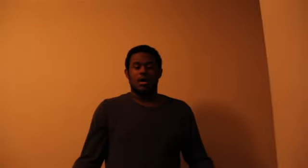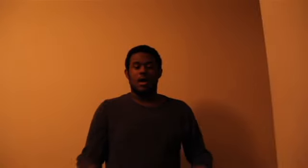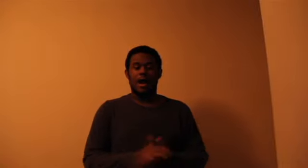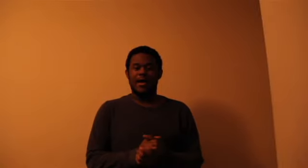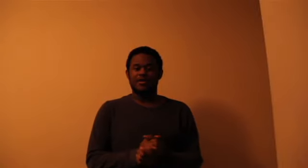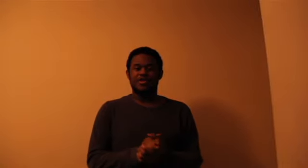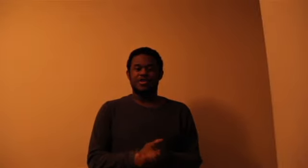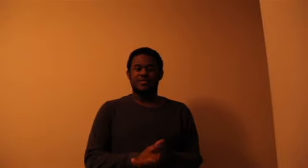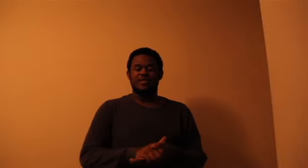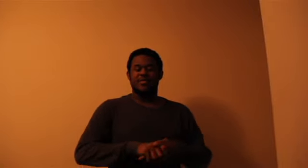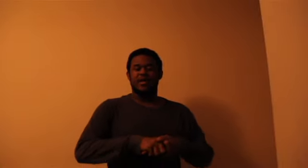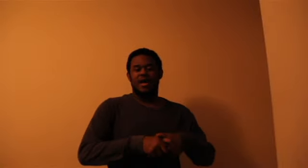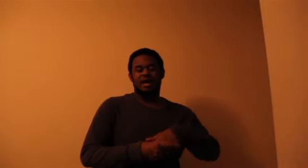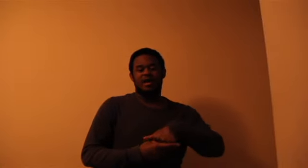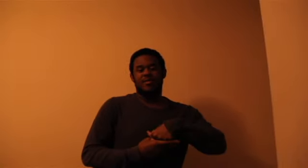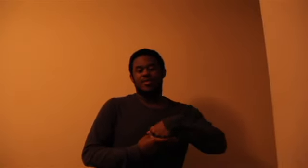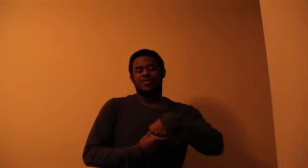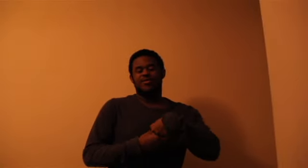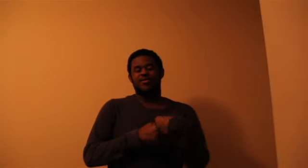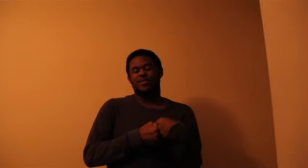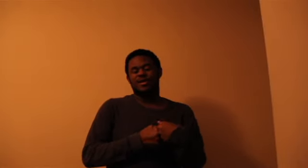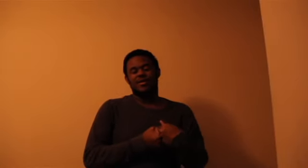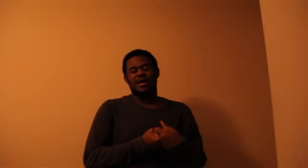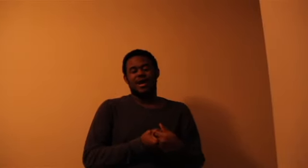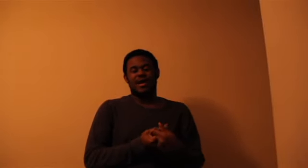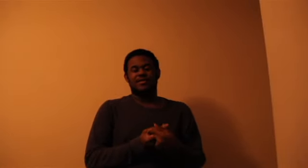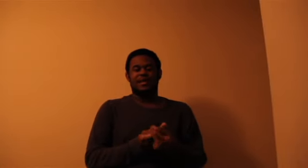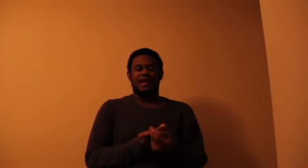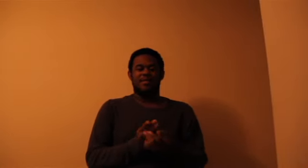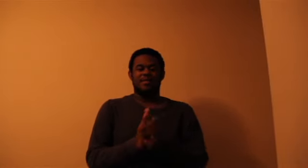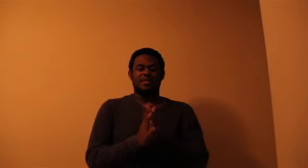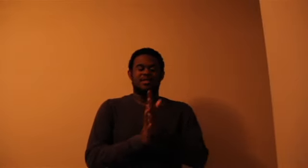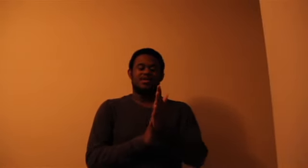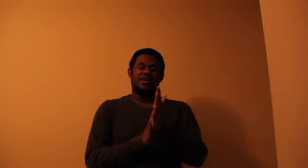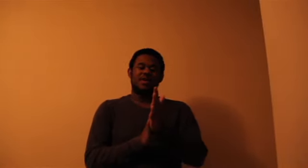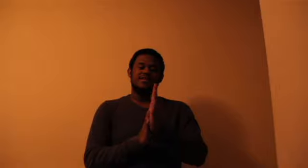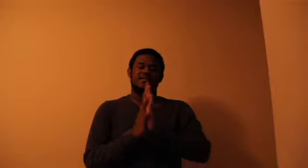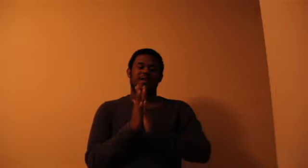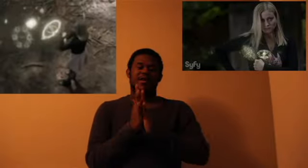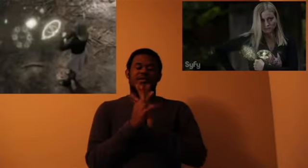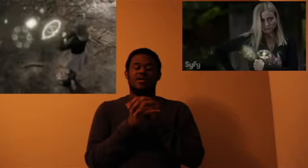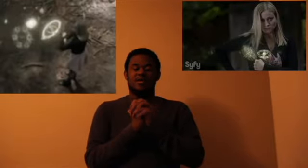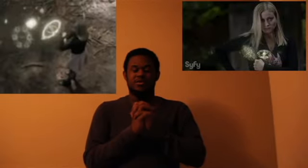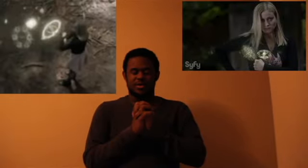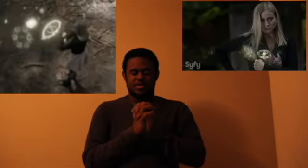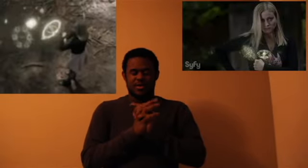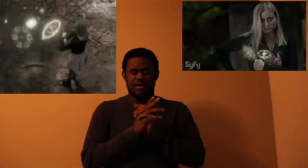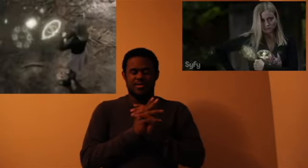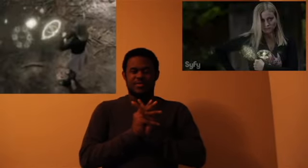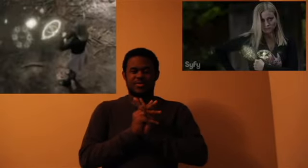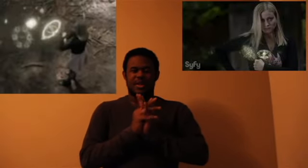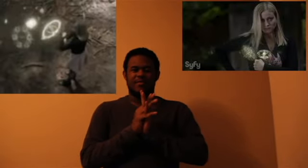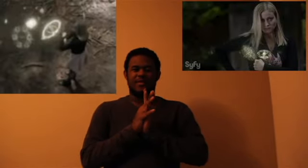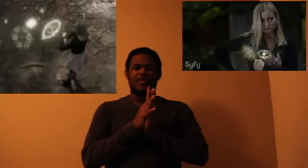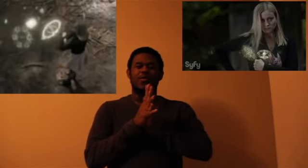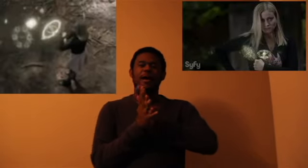Hi YouTube, it's Mark aka MorbidHuman and today I'm going to be teaching you guys the Rhinoman Ultra Spell. This was a request